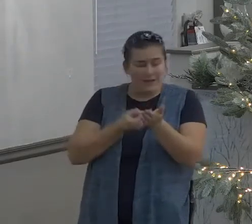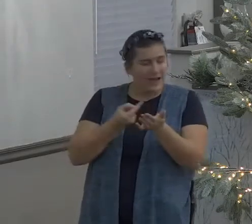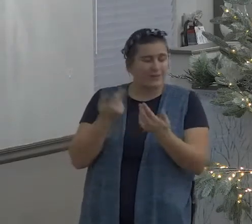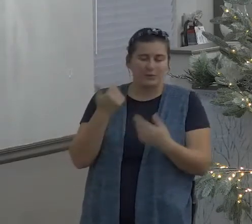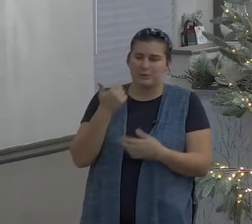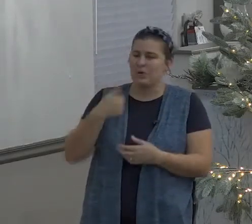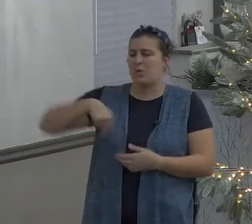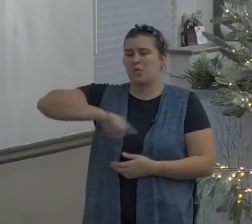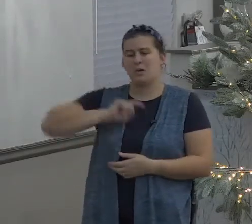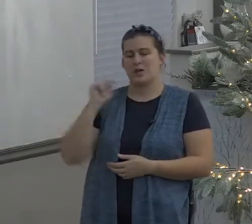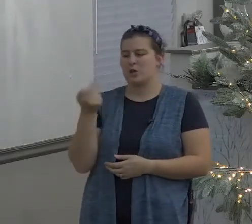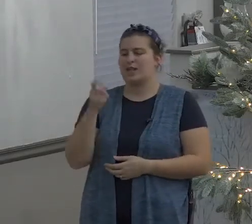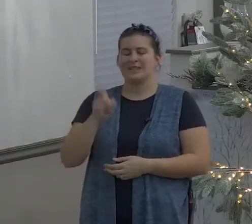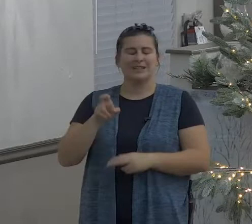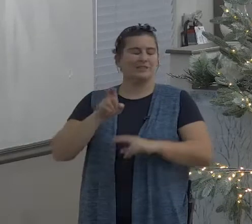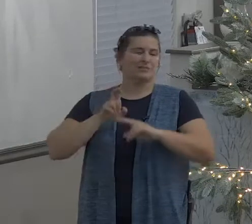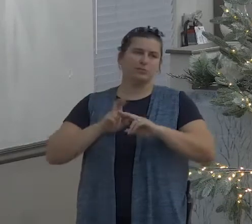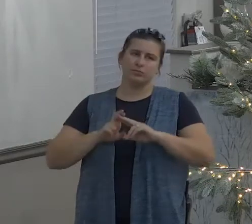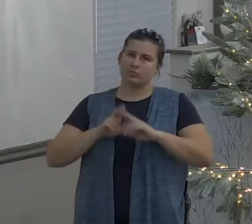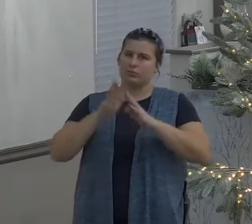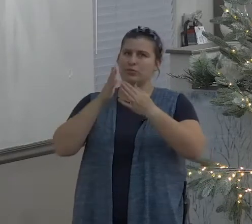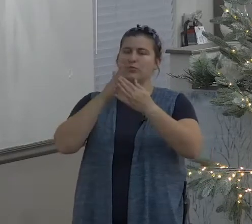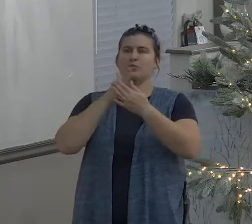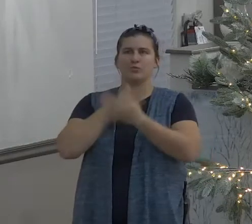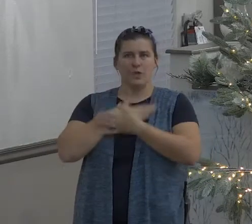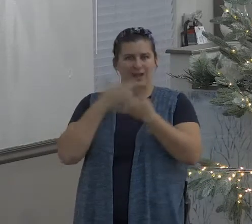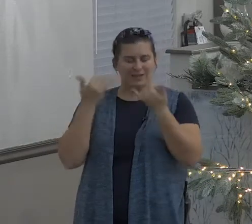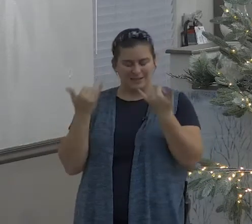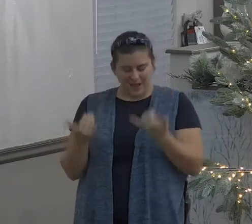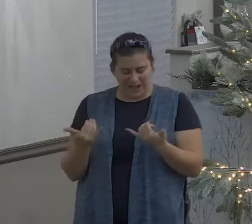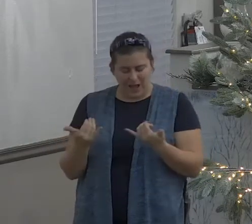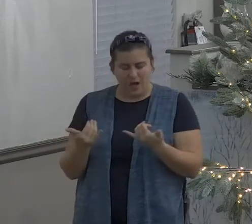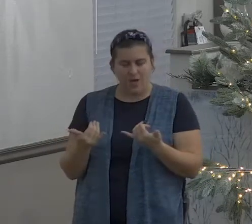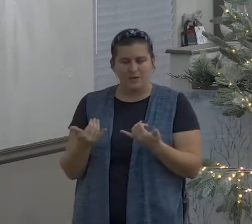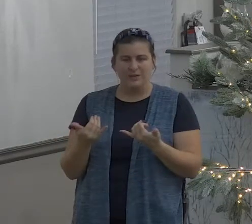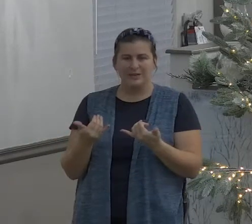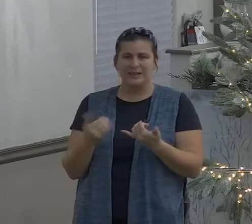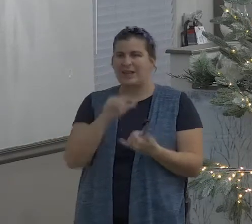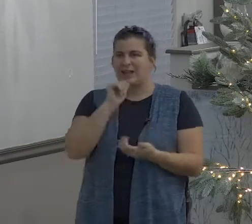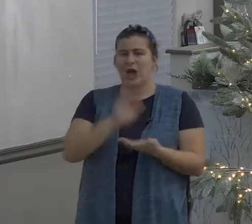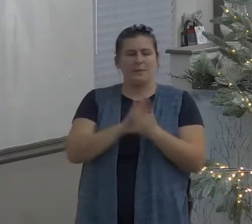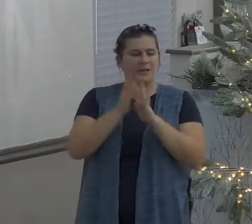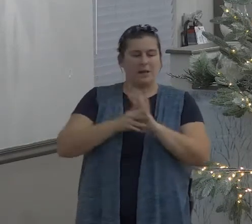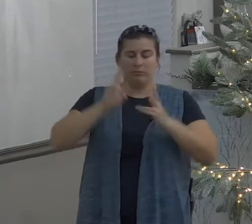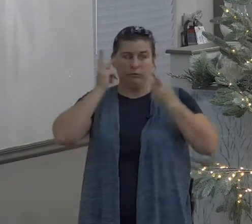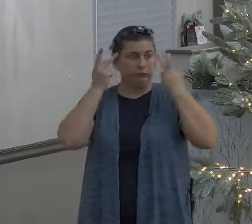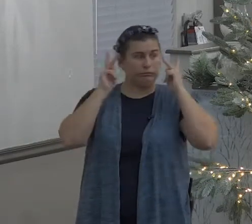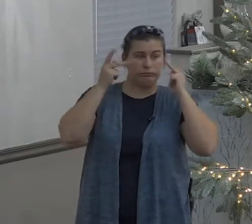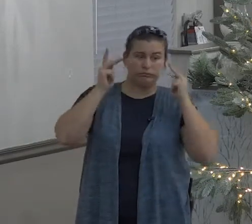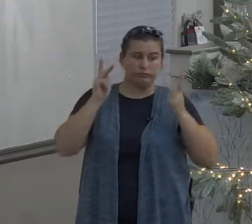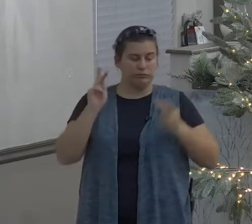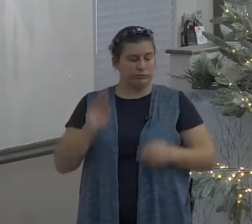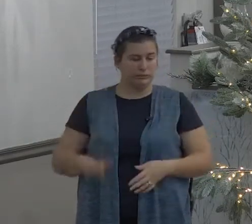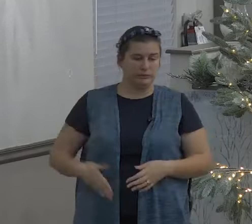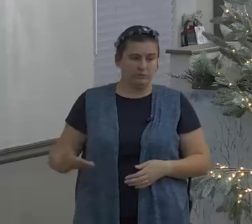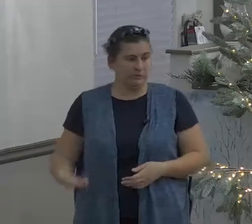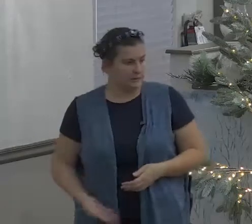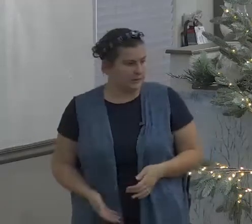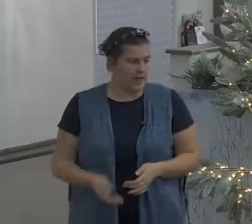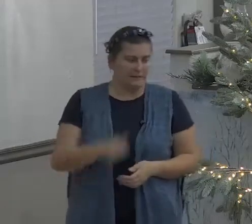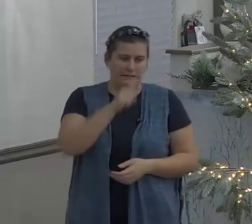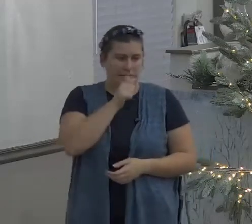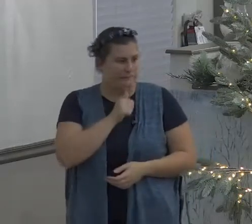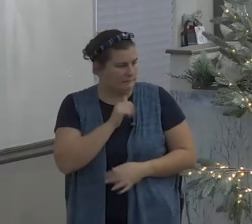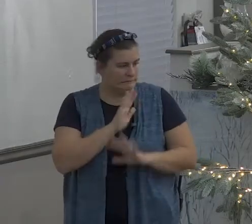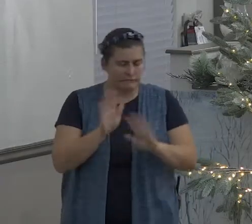and I'm telling you God knows you and he knows what's ahead and sometimes boy we just